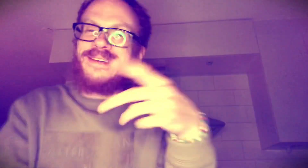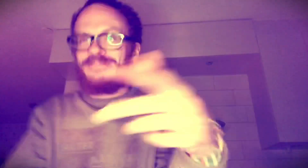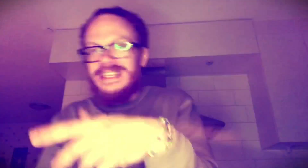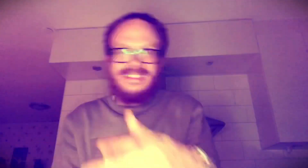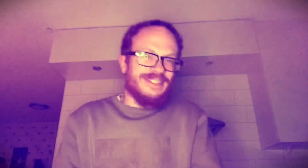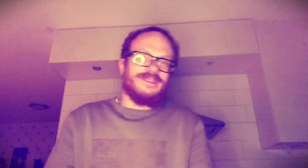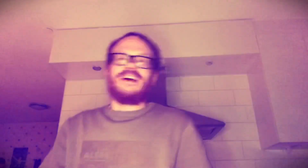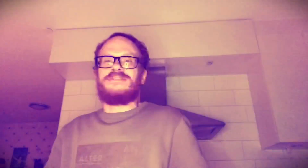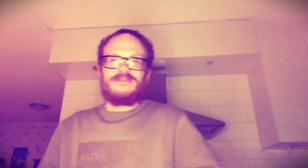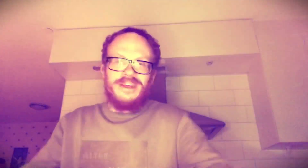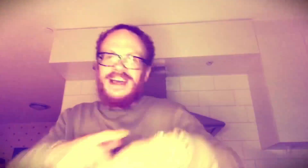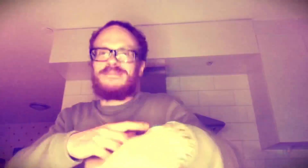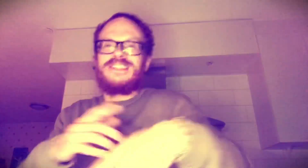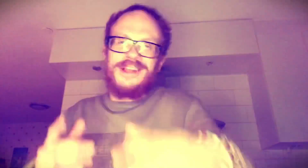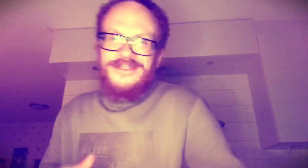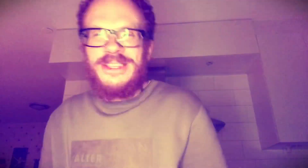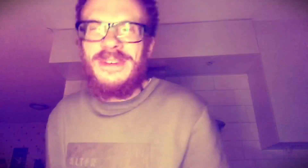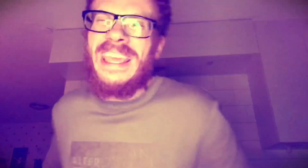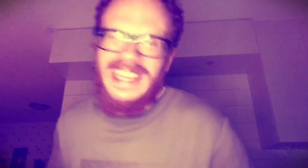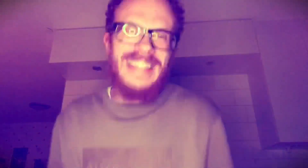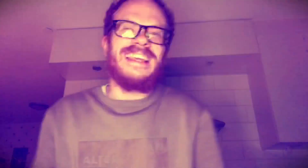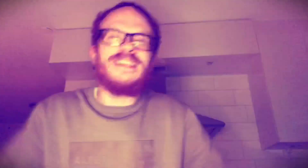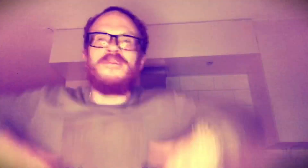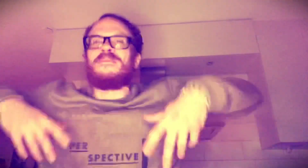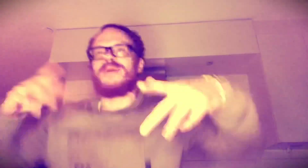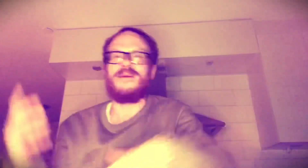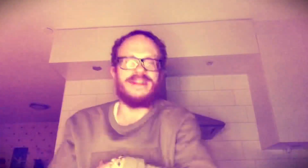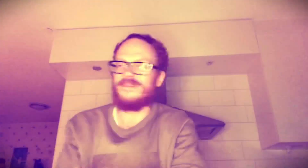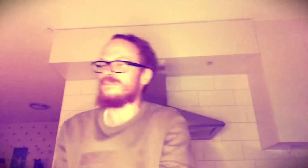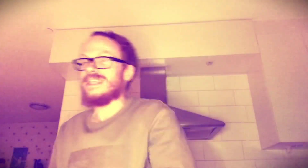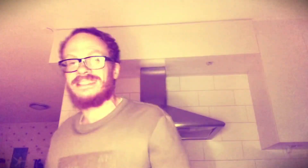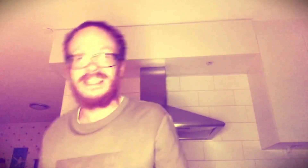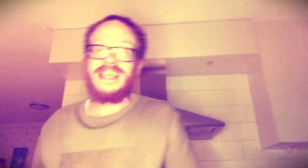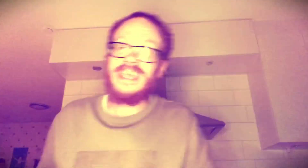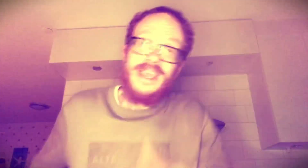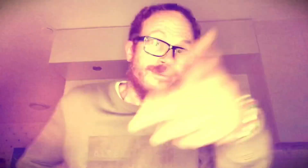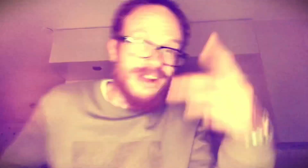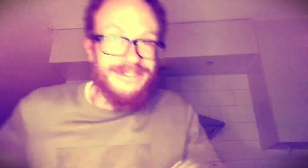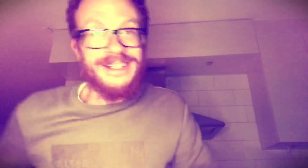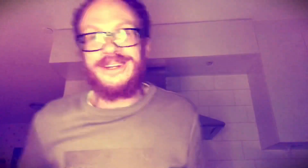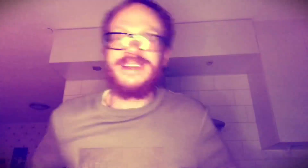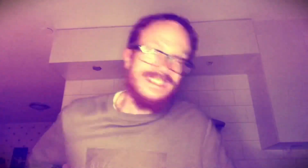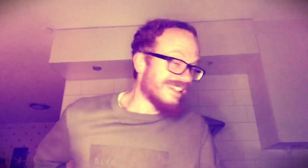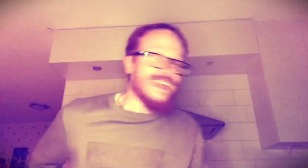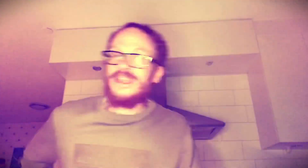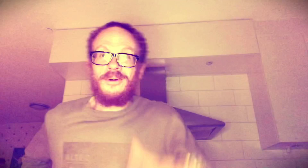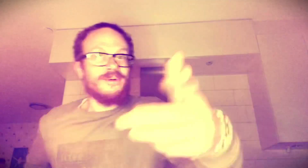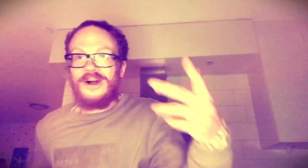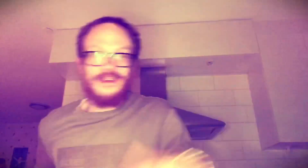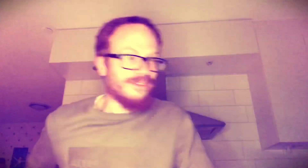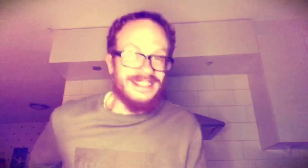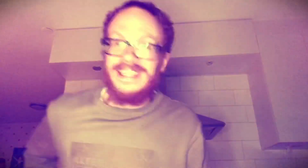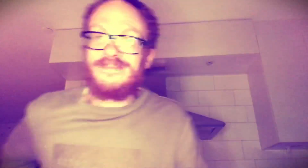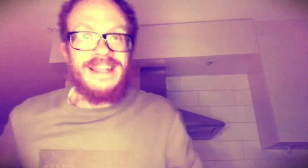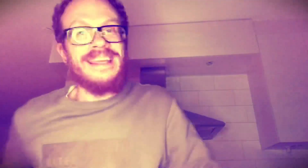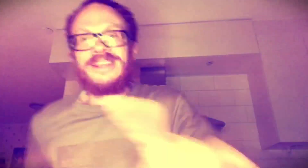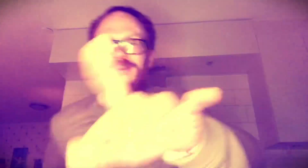I'm beastin', you lovin' what I be servin', you eatin' Ayo, I'm marmin', I'm beastin', yeah, profit increasein' Yo, I'm gone off the deep end, ayo,